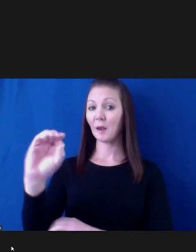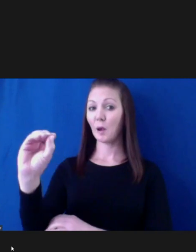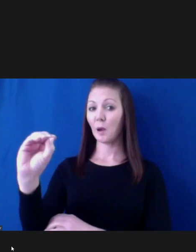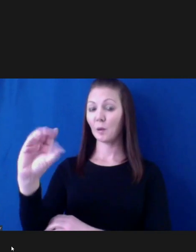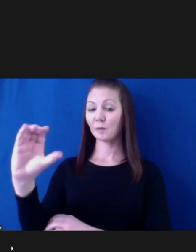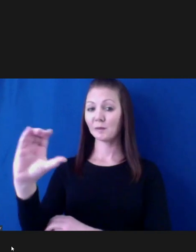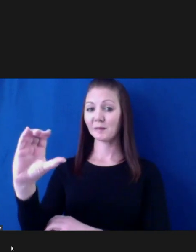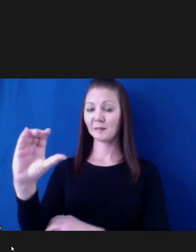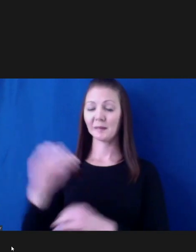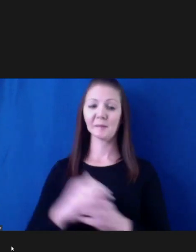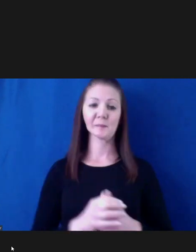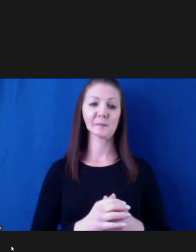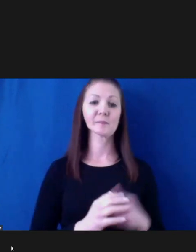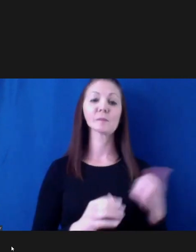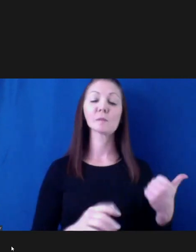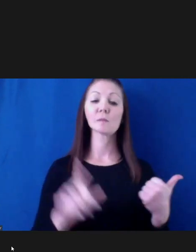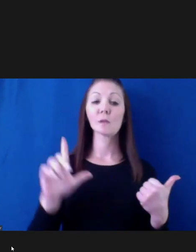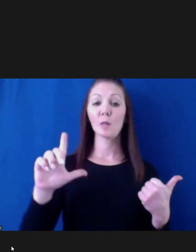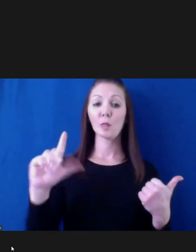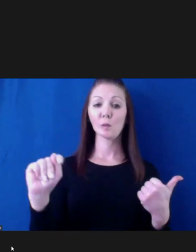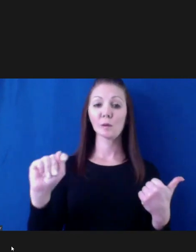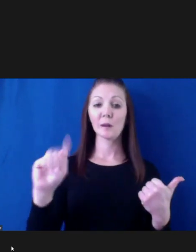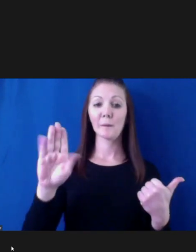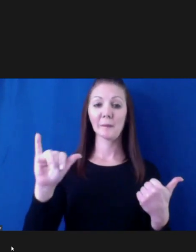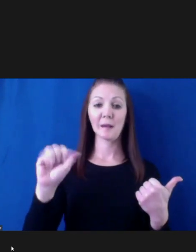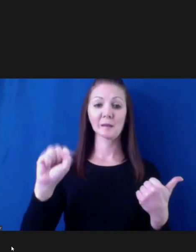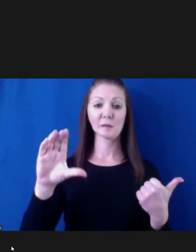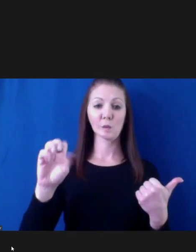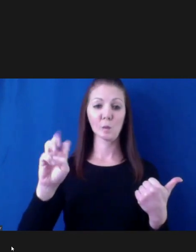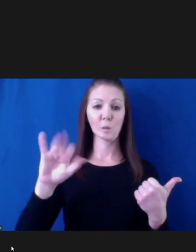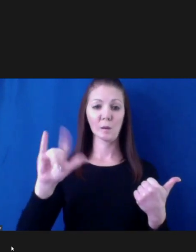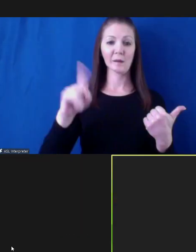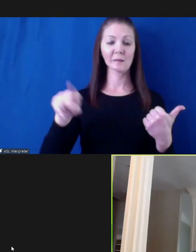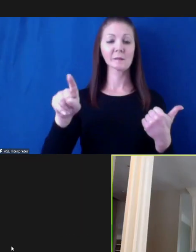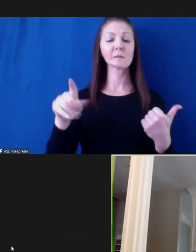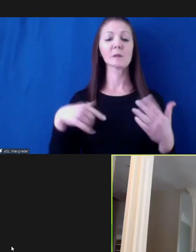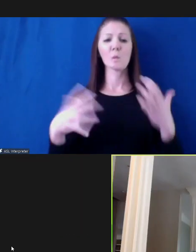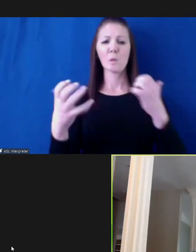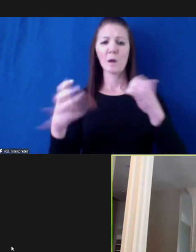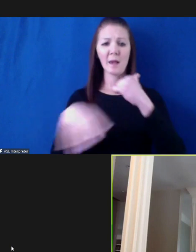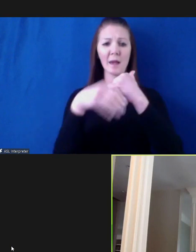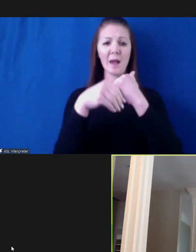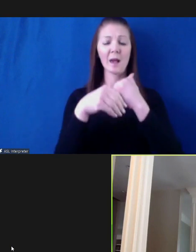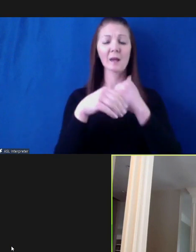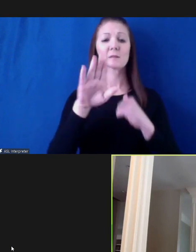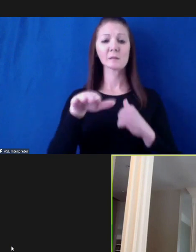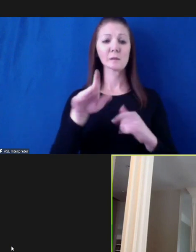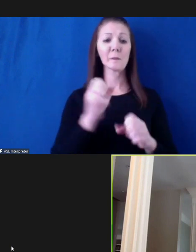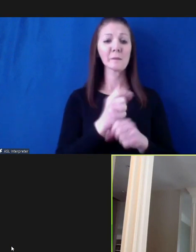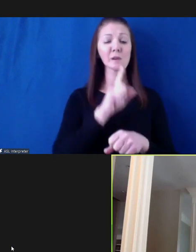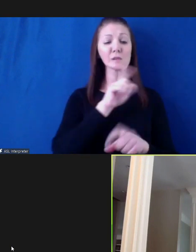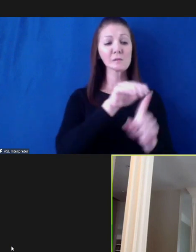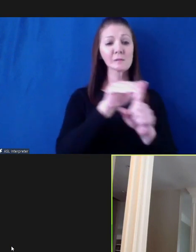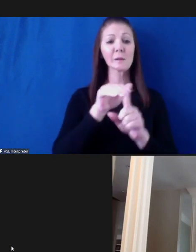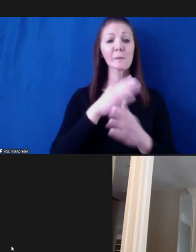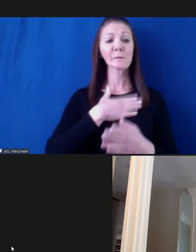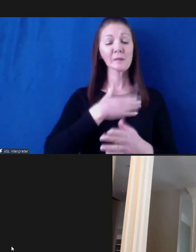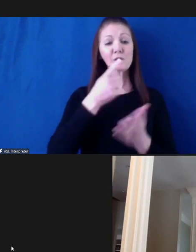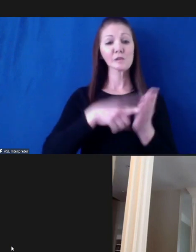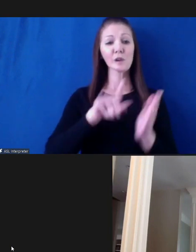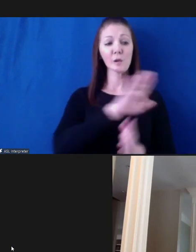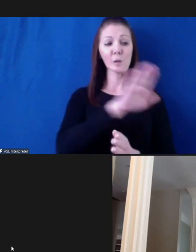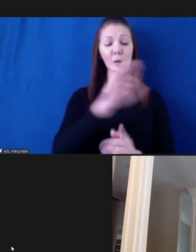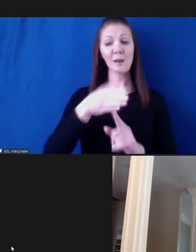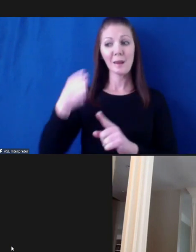for people to please check on neighbors that are older or may need help. Thank you.